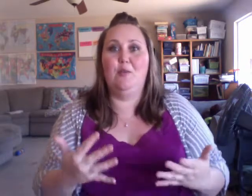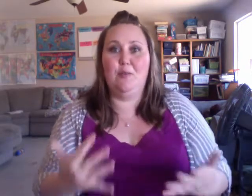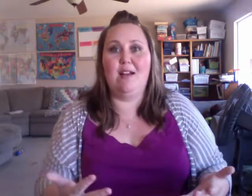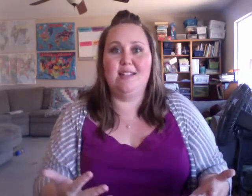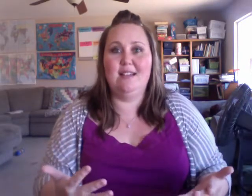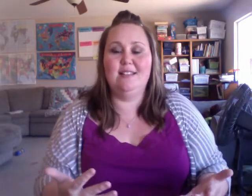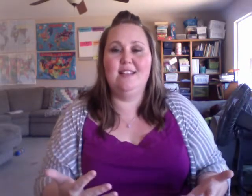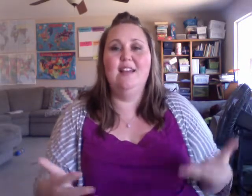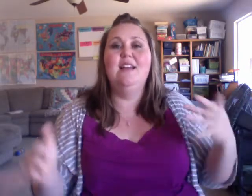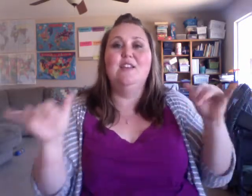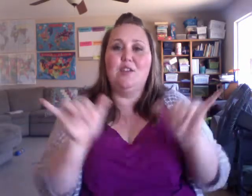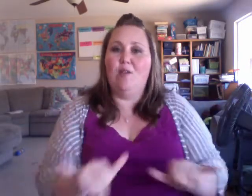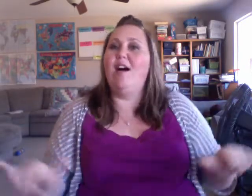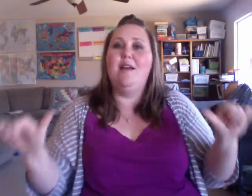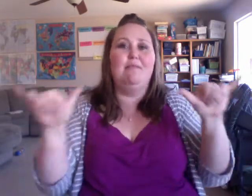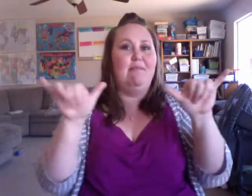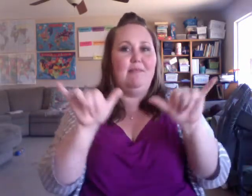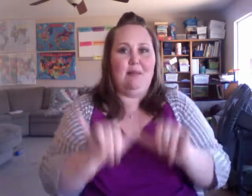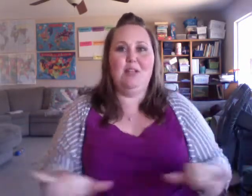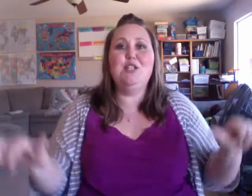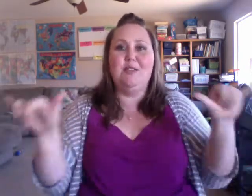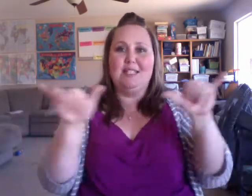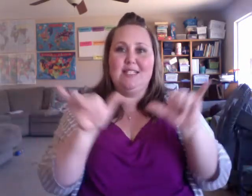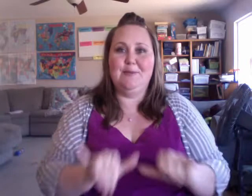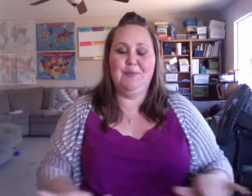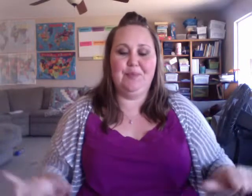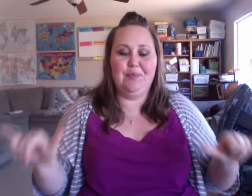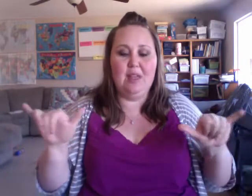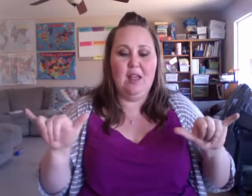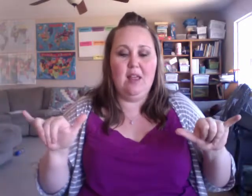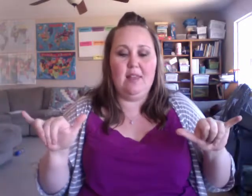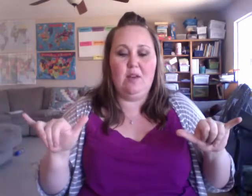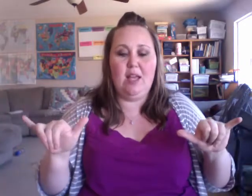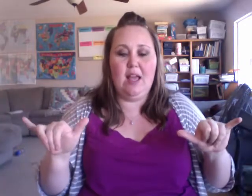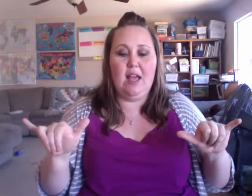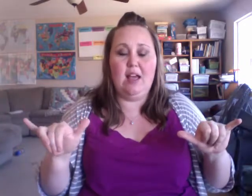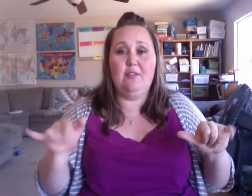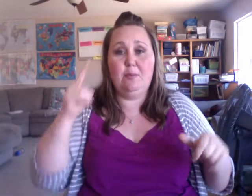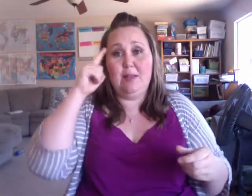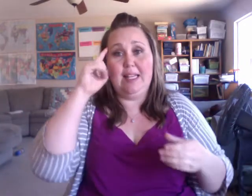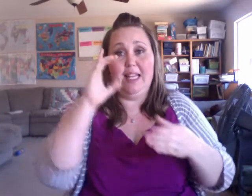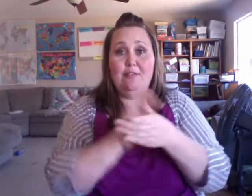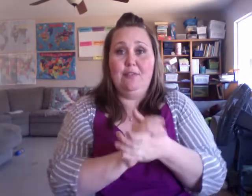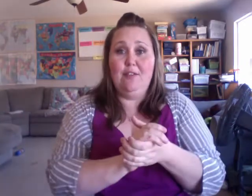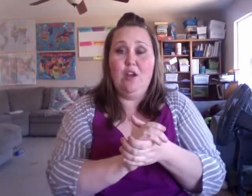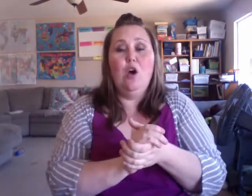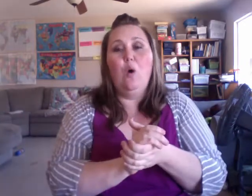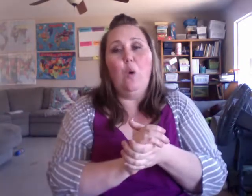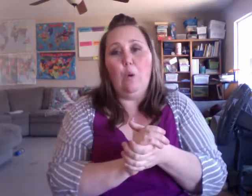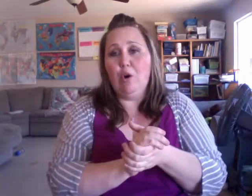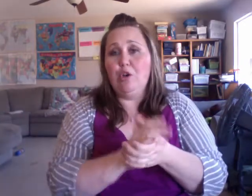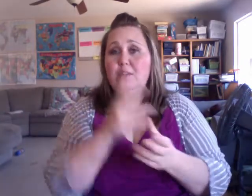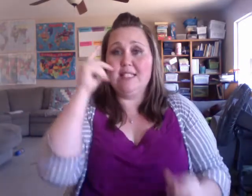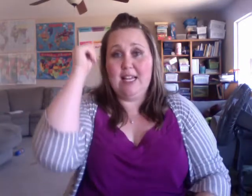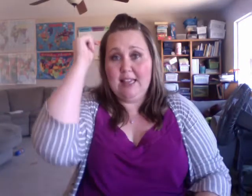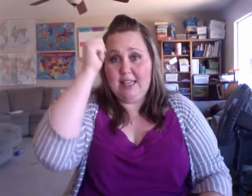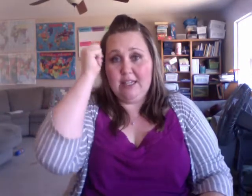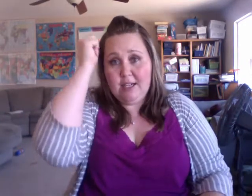process. So I'm going to do this. Then we have the belief or you can sign theory